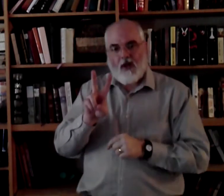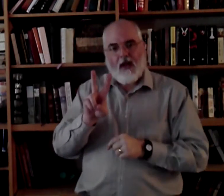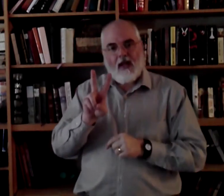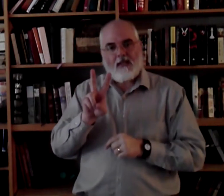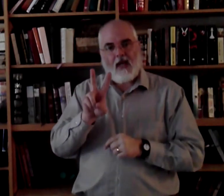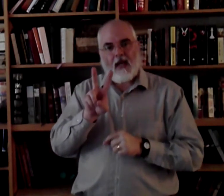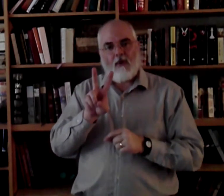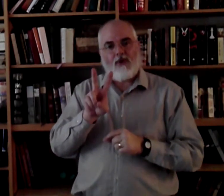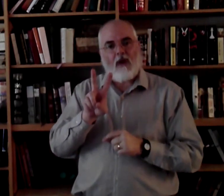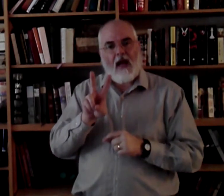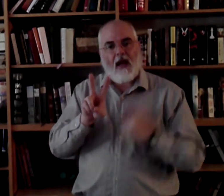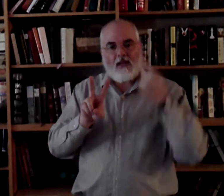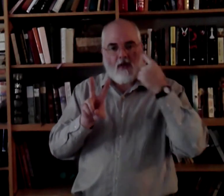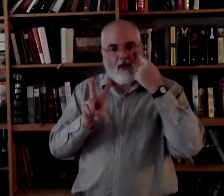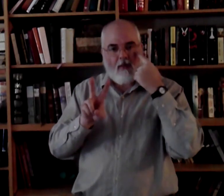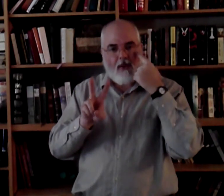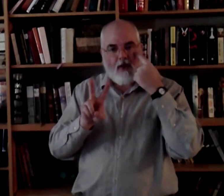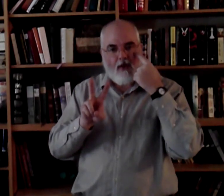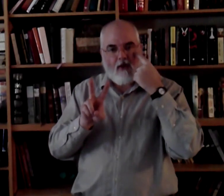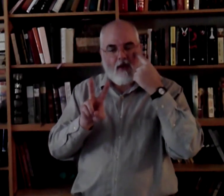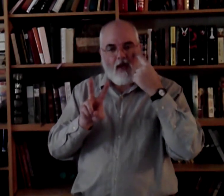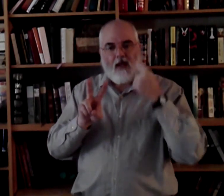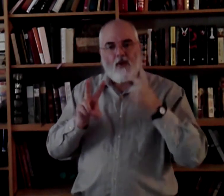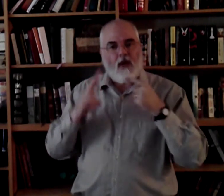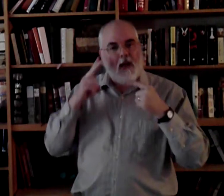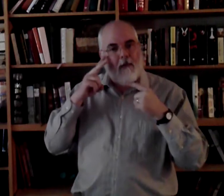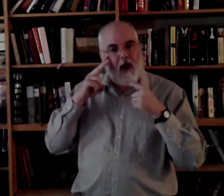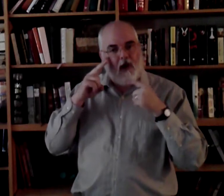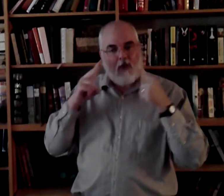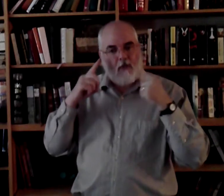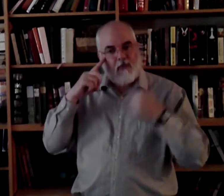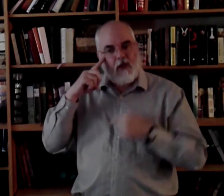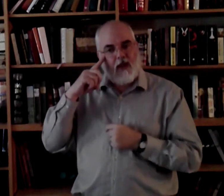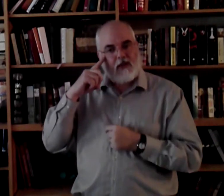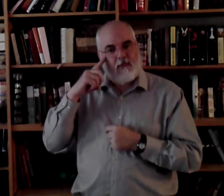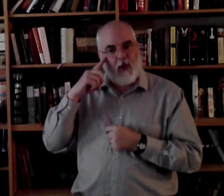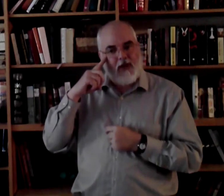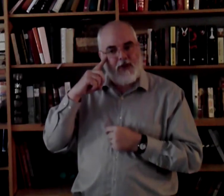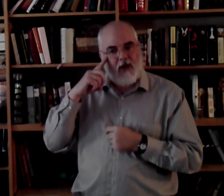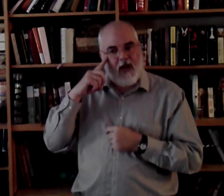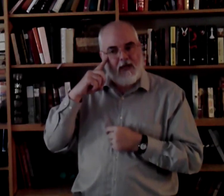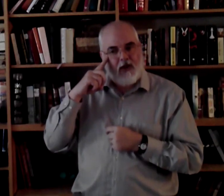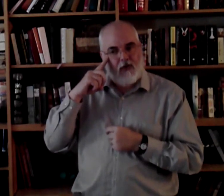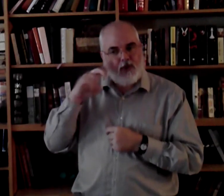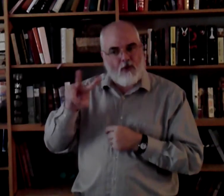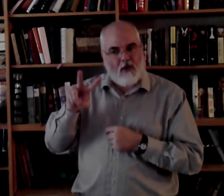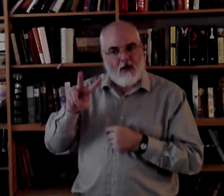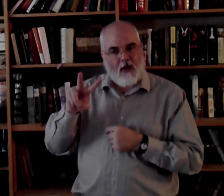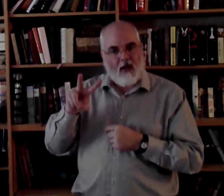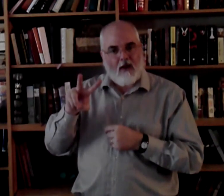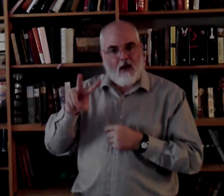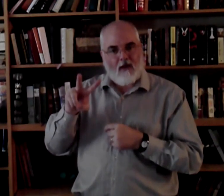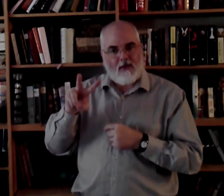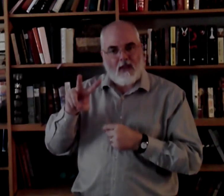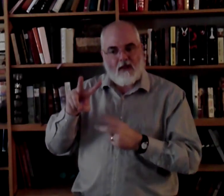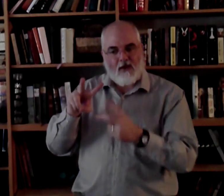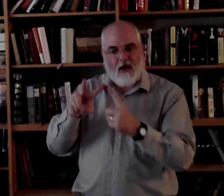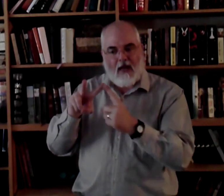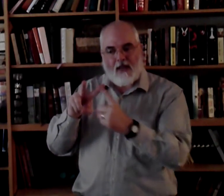In sign language, your eyes aren't up here. You kind of borrow them. kind of point at your eyes and go, dunk. And all of a sudden, your eyes